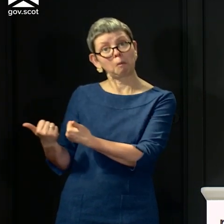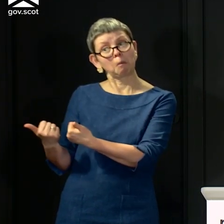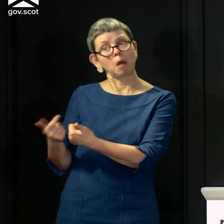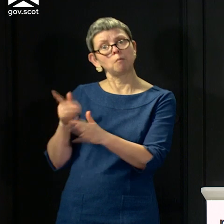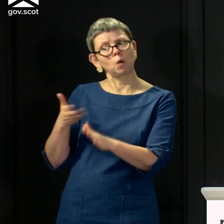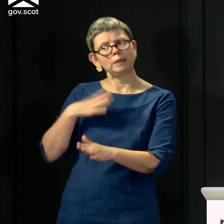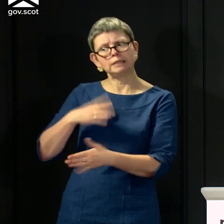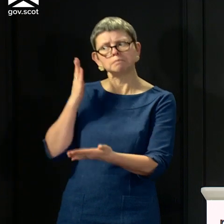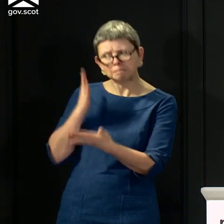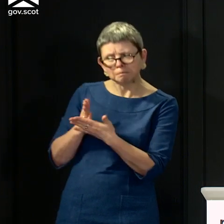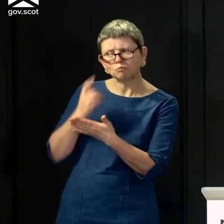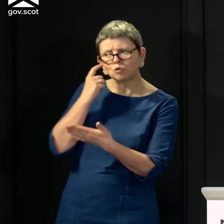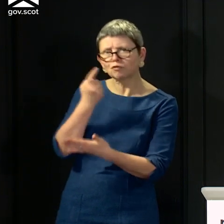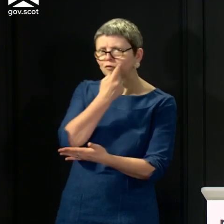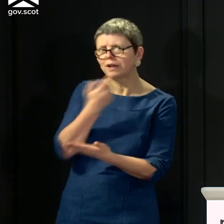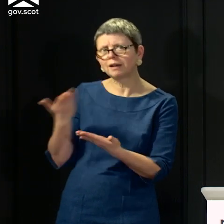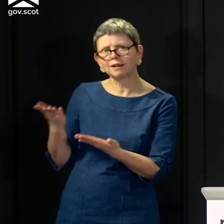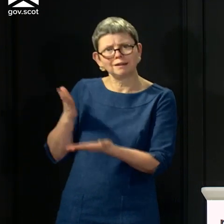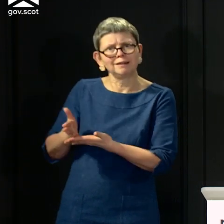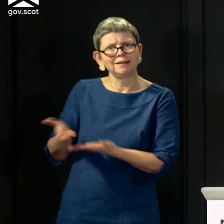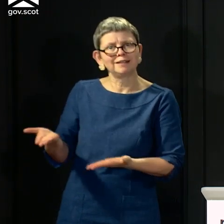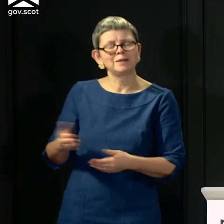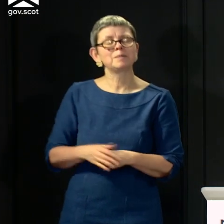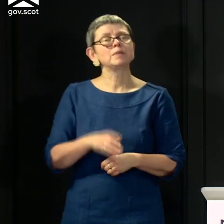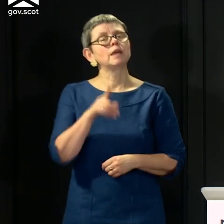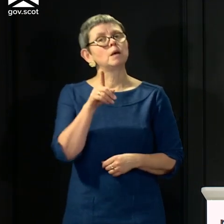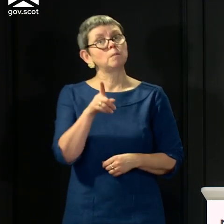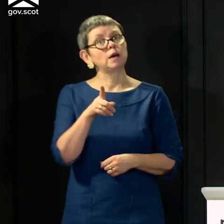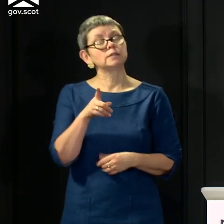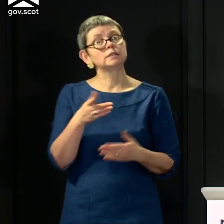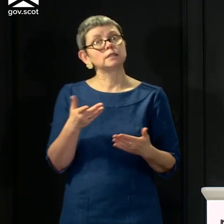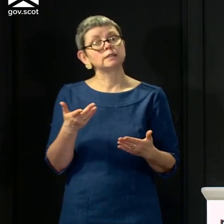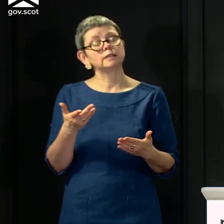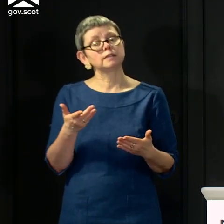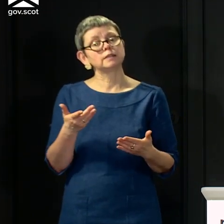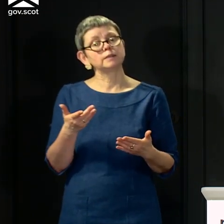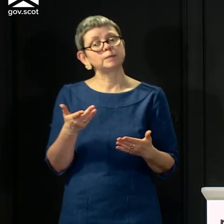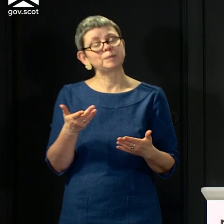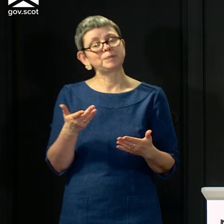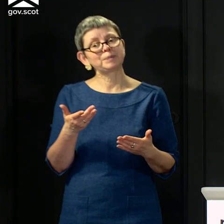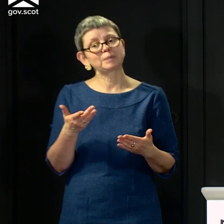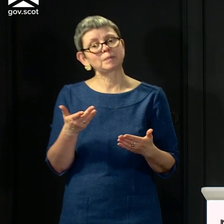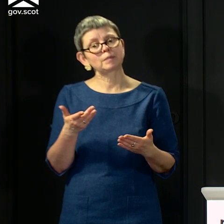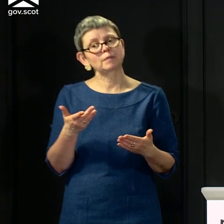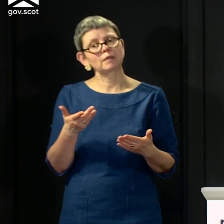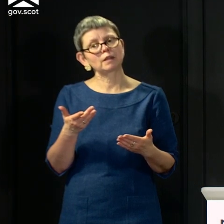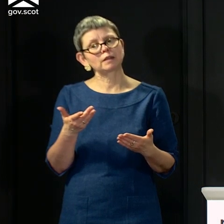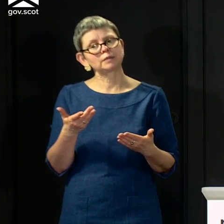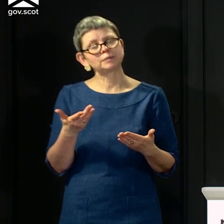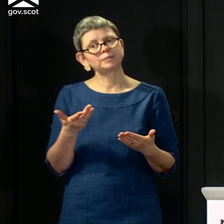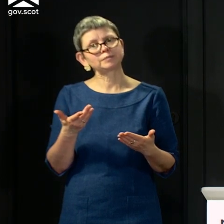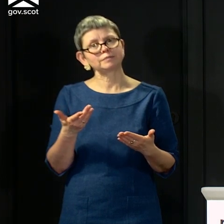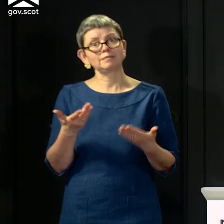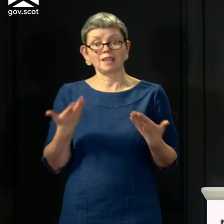that unfold through actual policy. More generally, while, you know, it's difficult to, when we're still in the